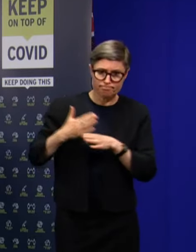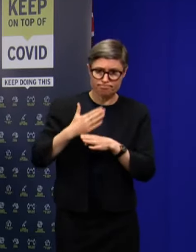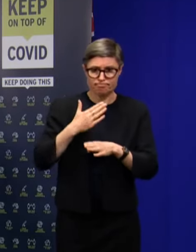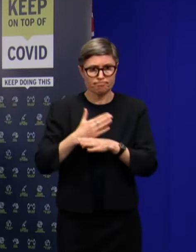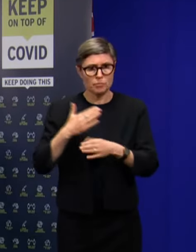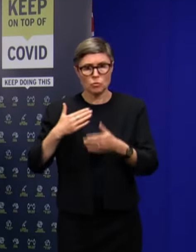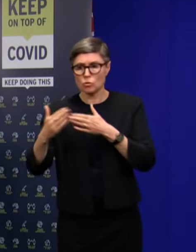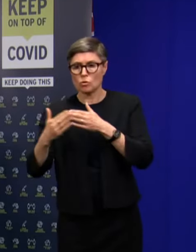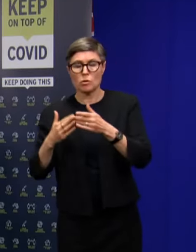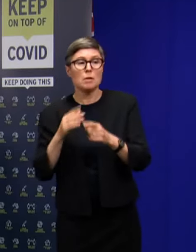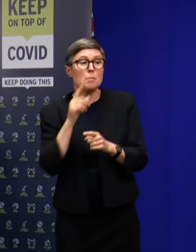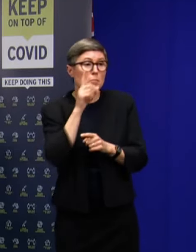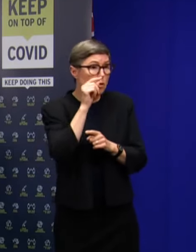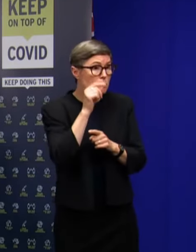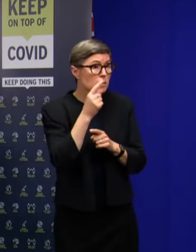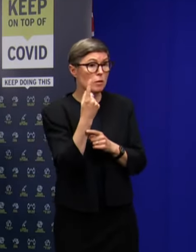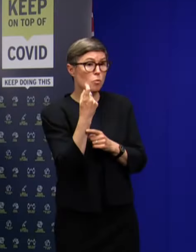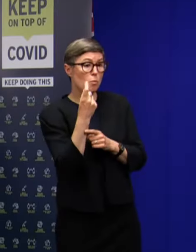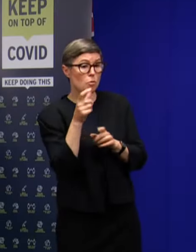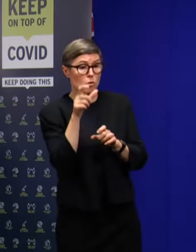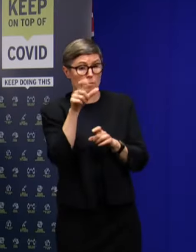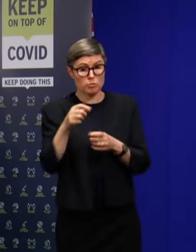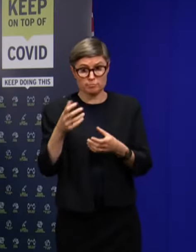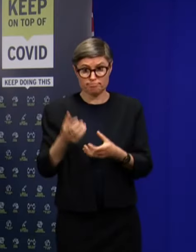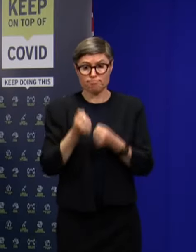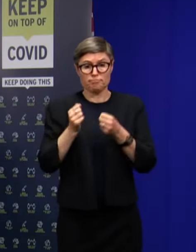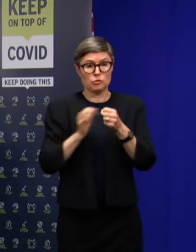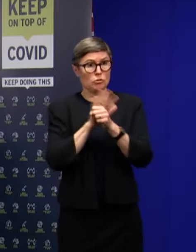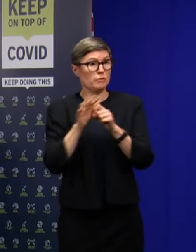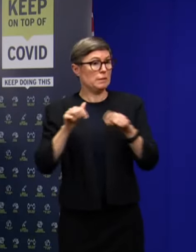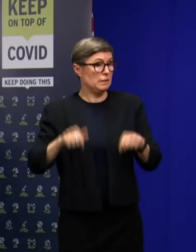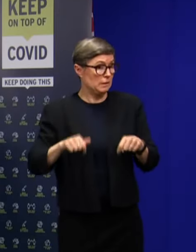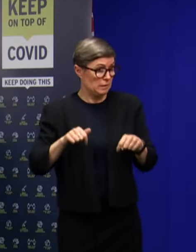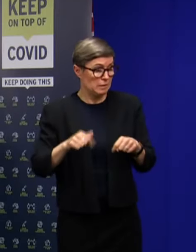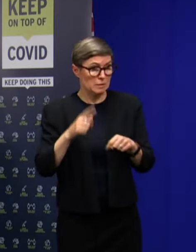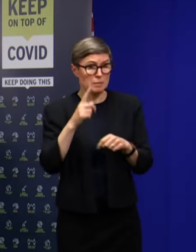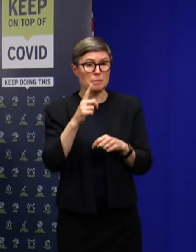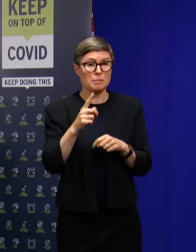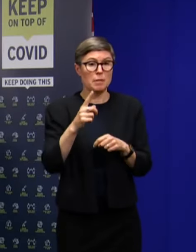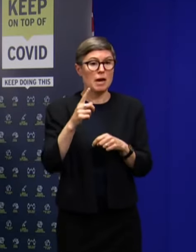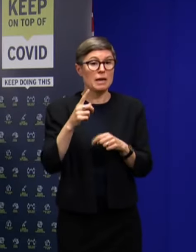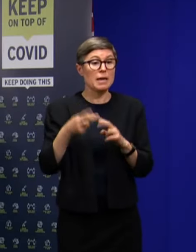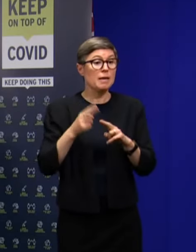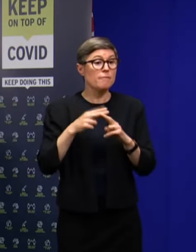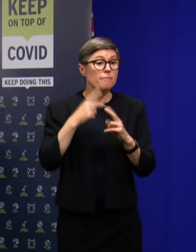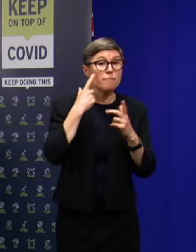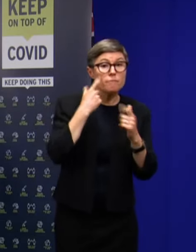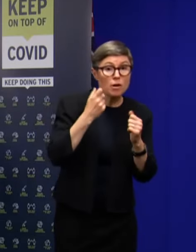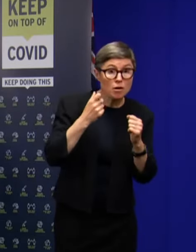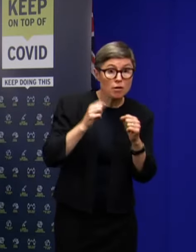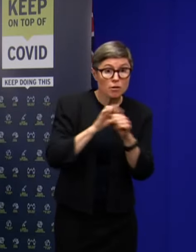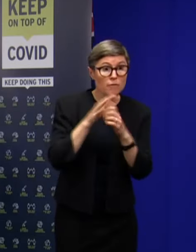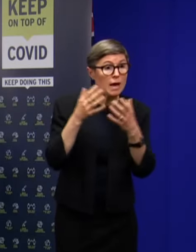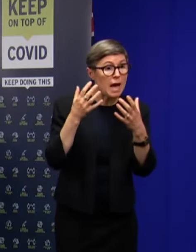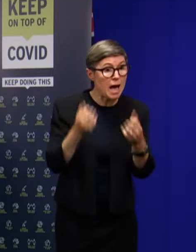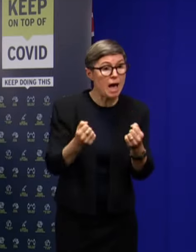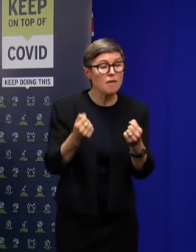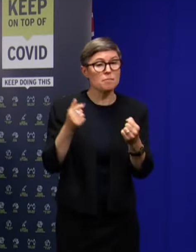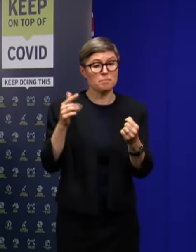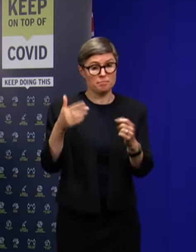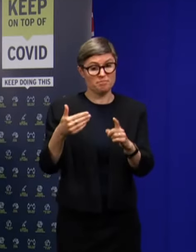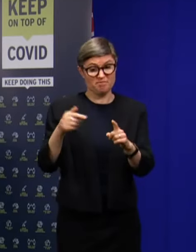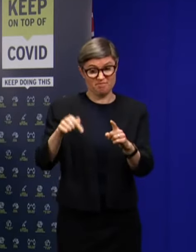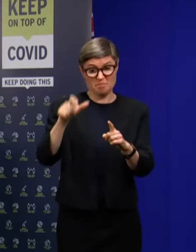to be another positive case, but our expectation would be that that would be in quarantine with the close